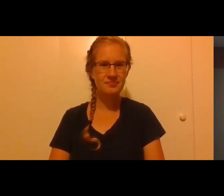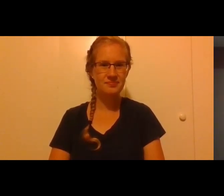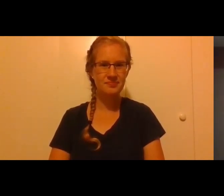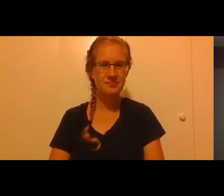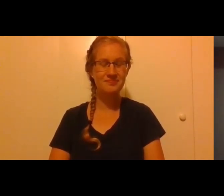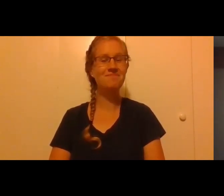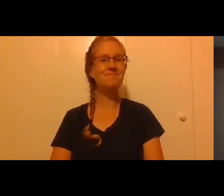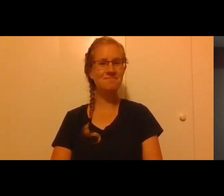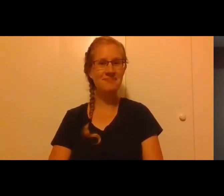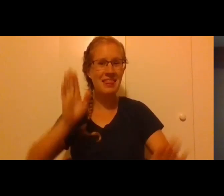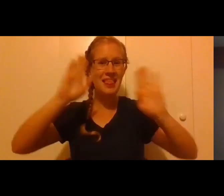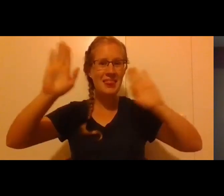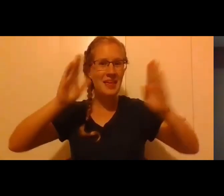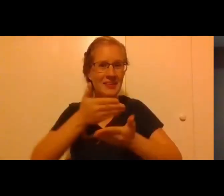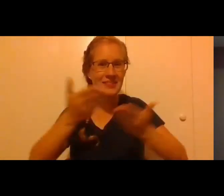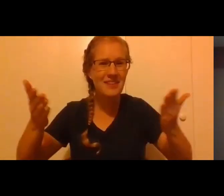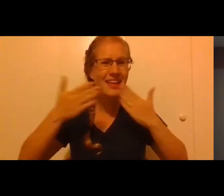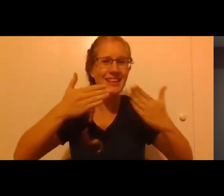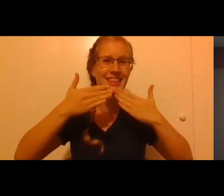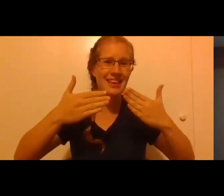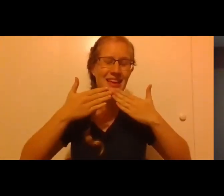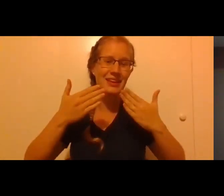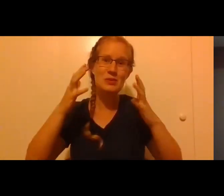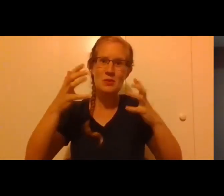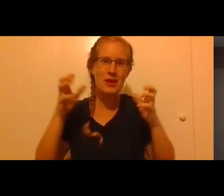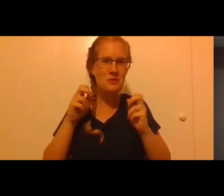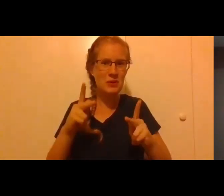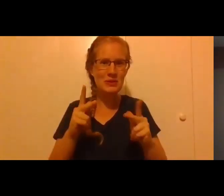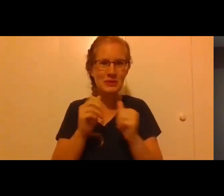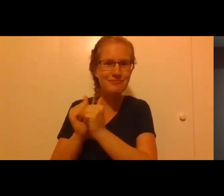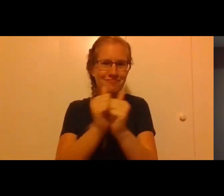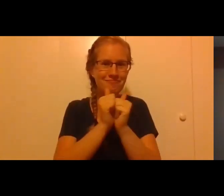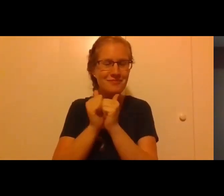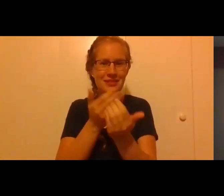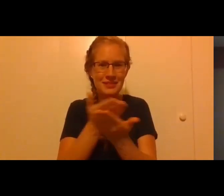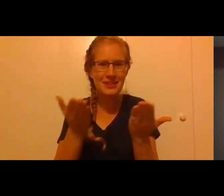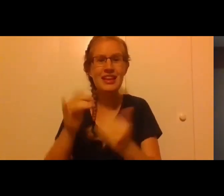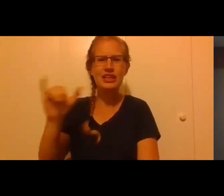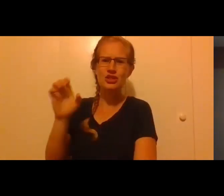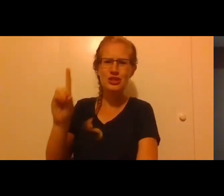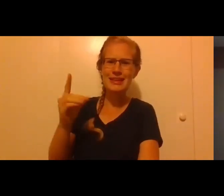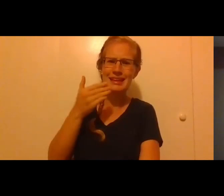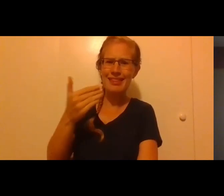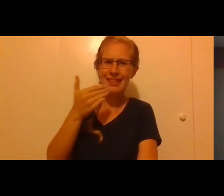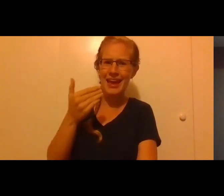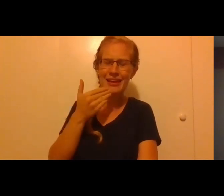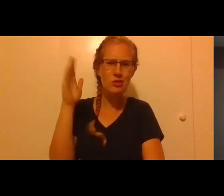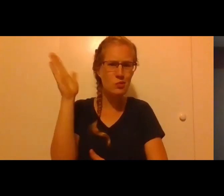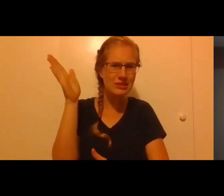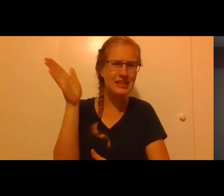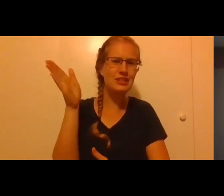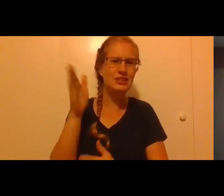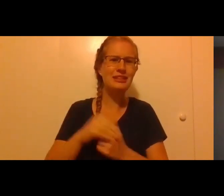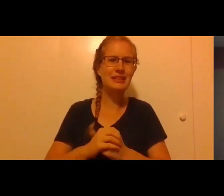Well, hello everybody and thank you so much for this opportunity to be with you. J.D., thank you for this presentation.